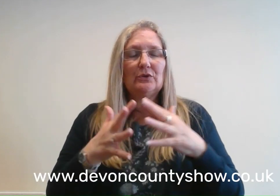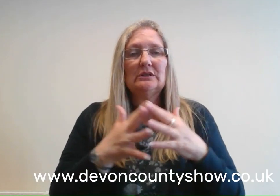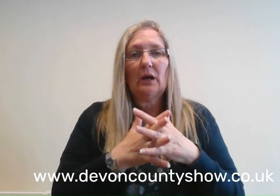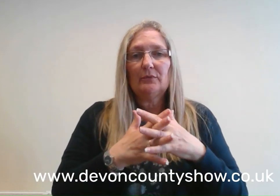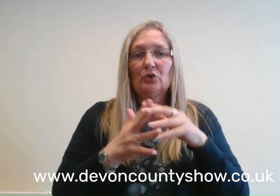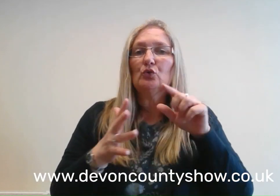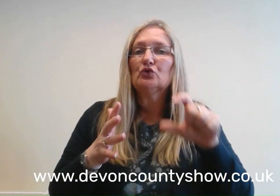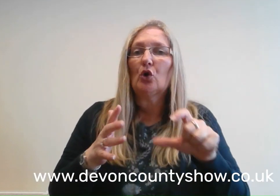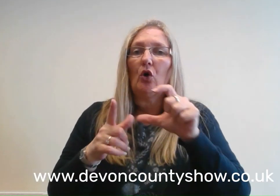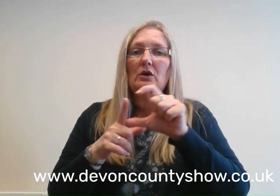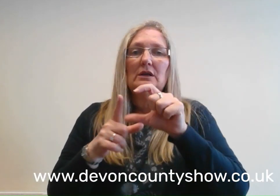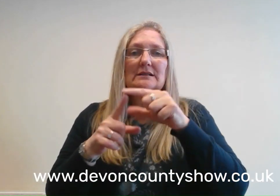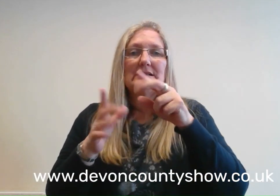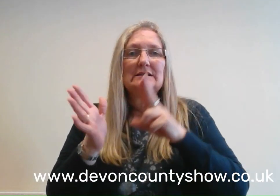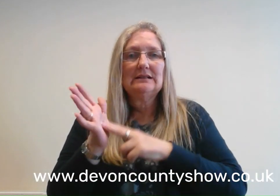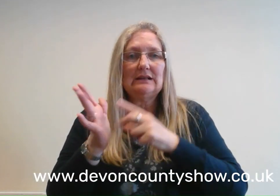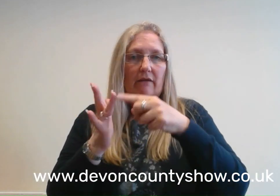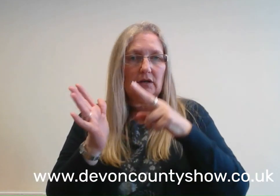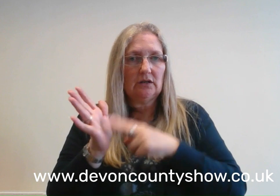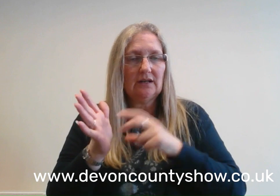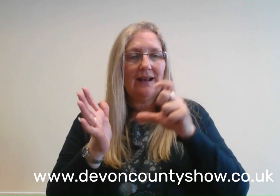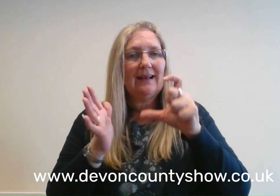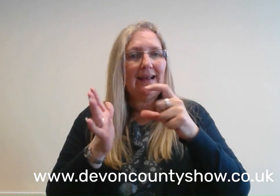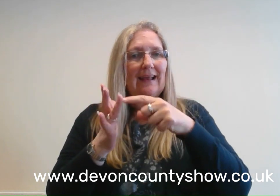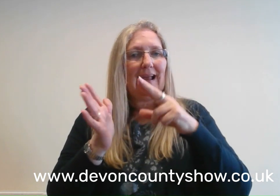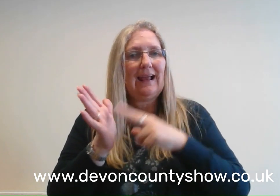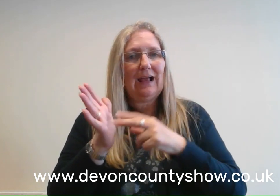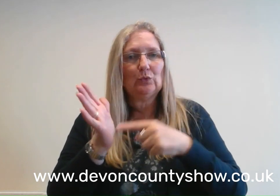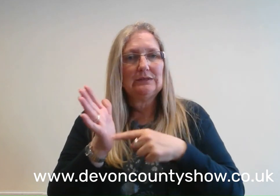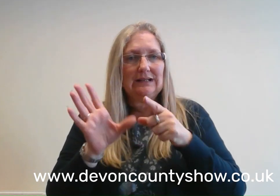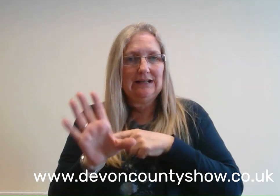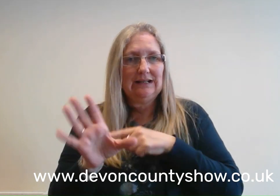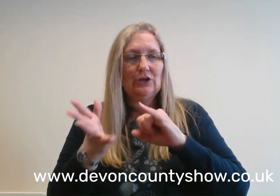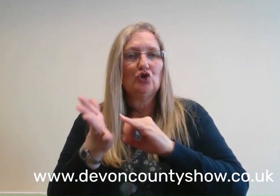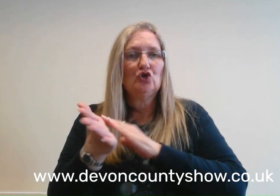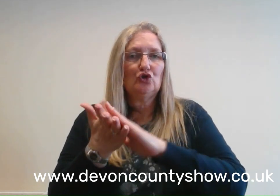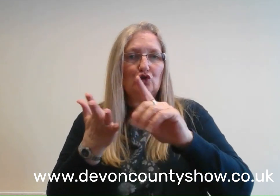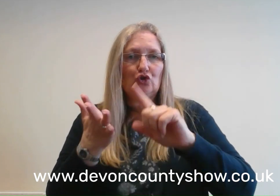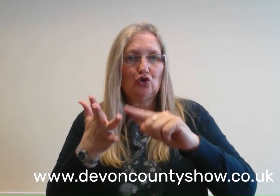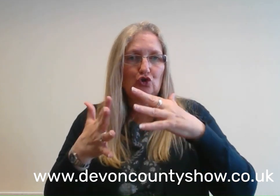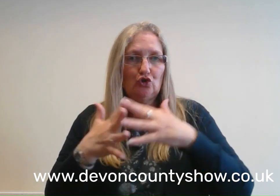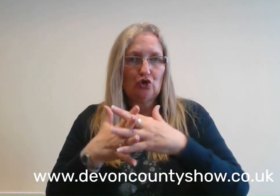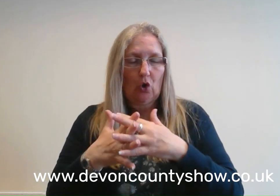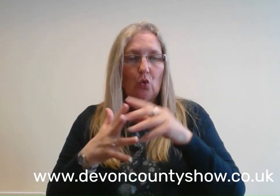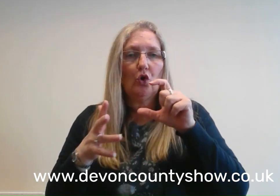.DevonCounty.gov